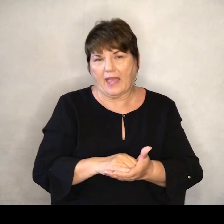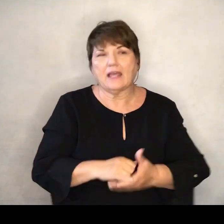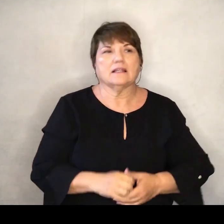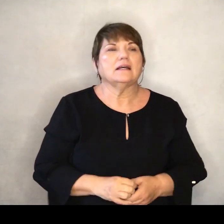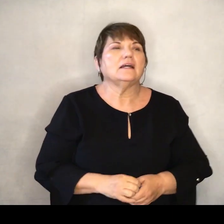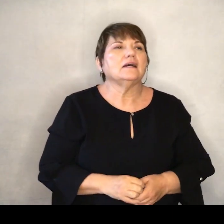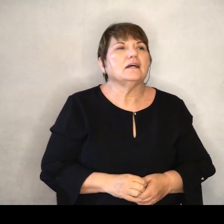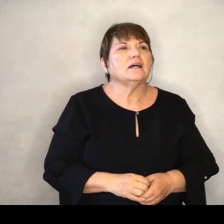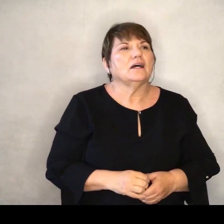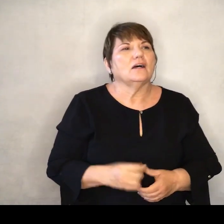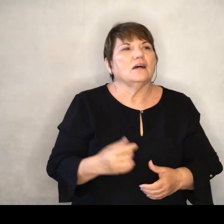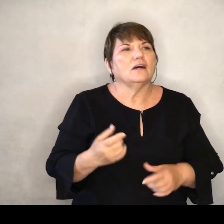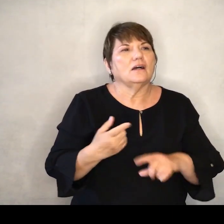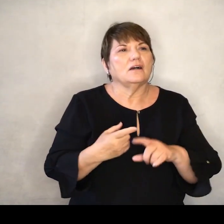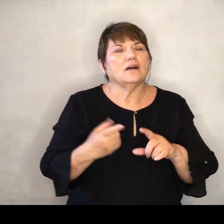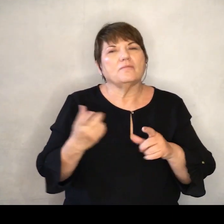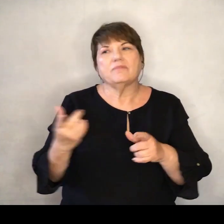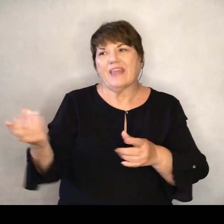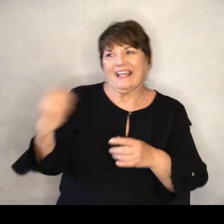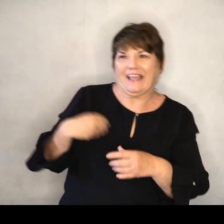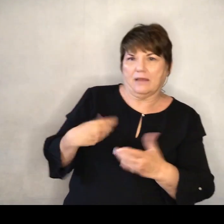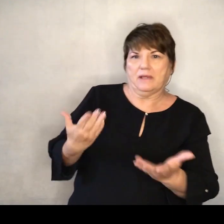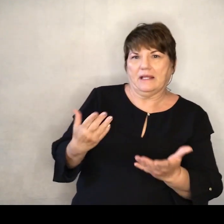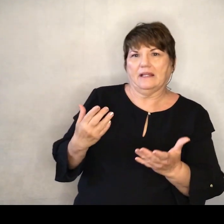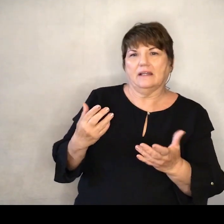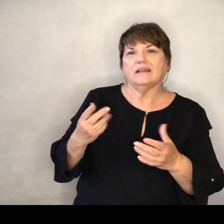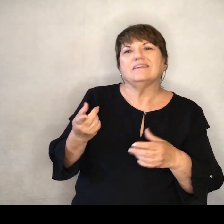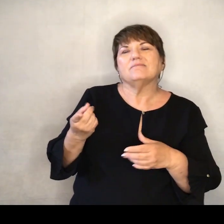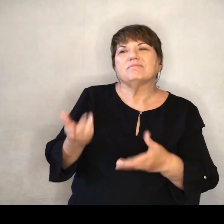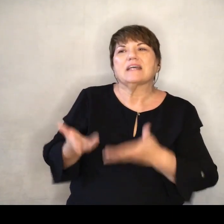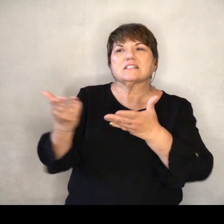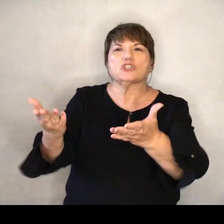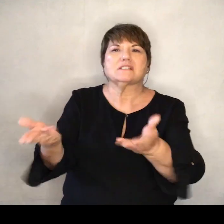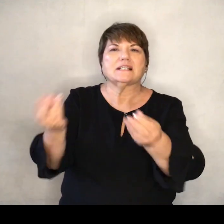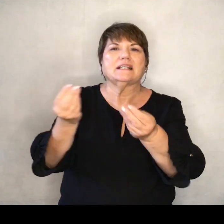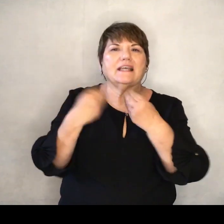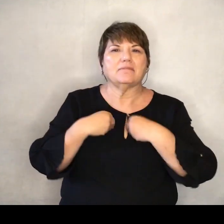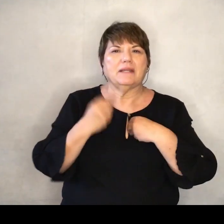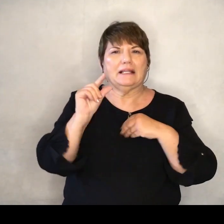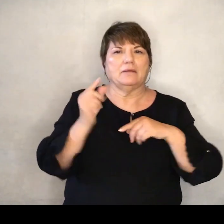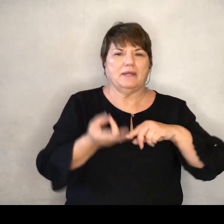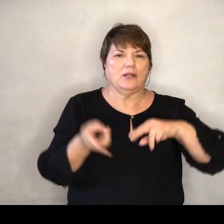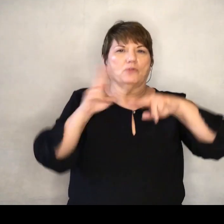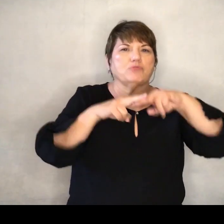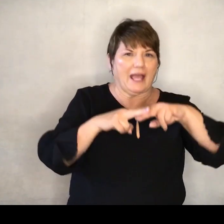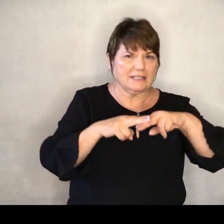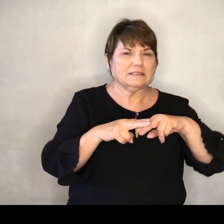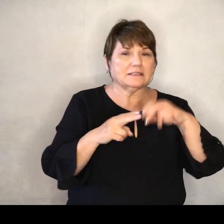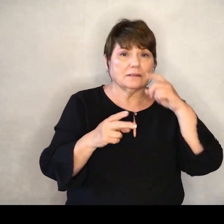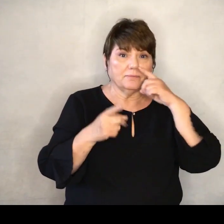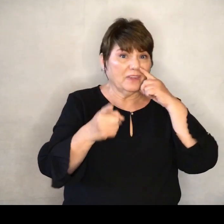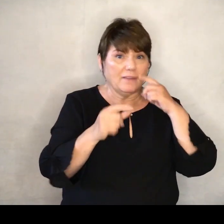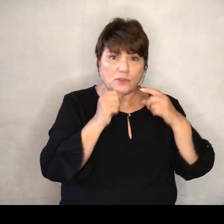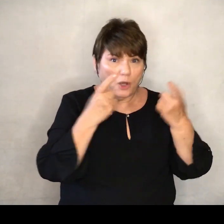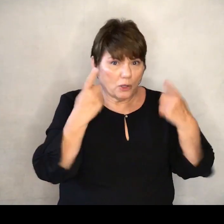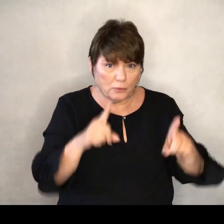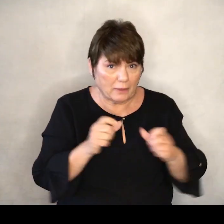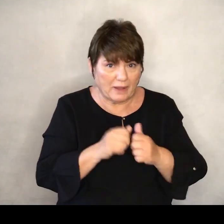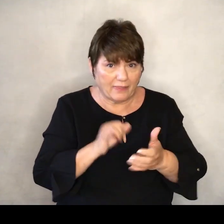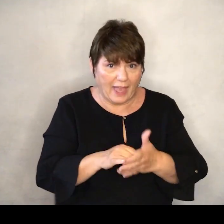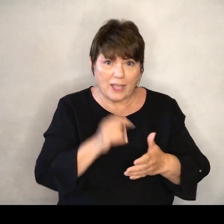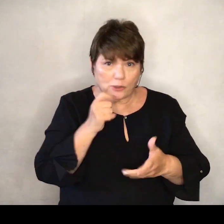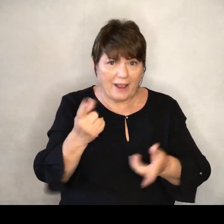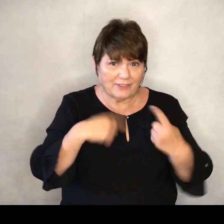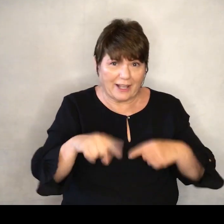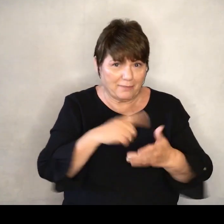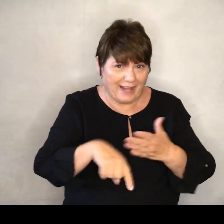a movement from session To give me a little bit of a raise And so please be here And if you're not in favor of that Then you don't have to be here